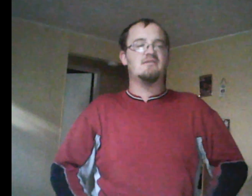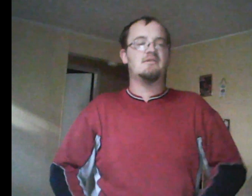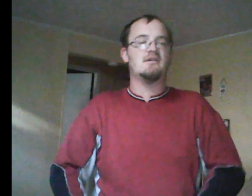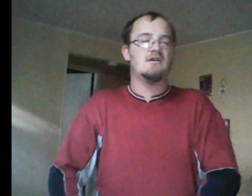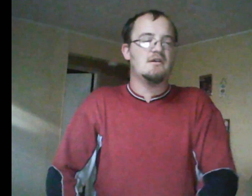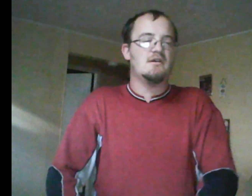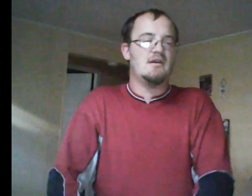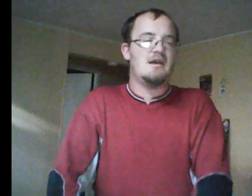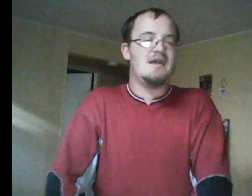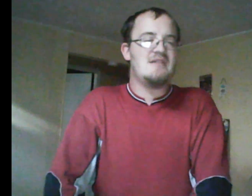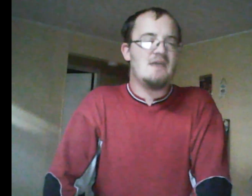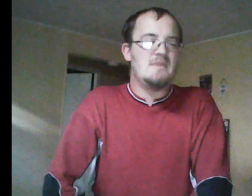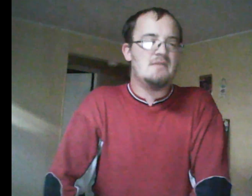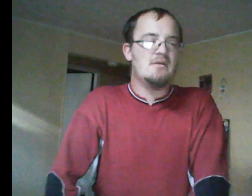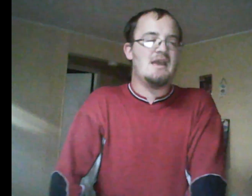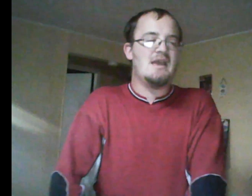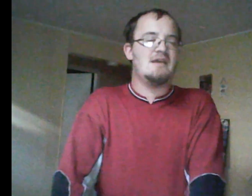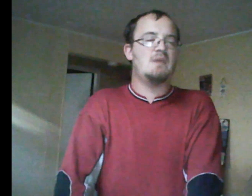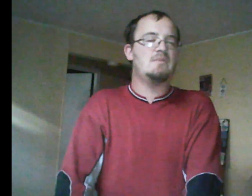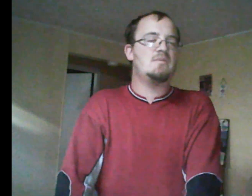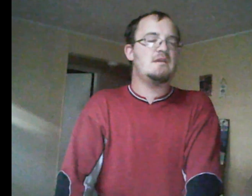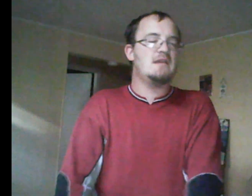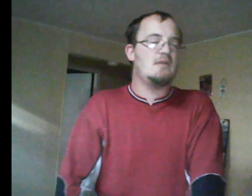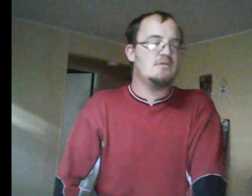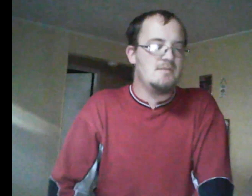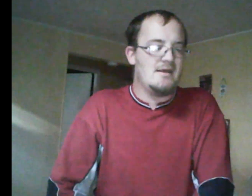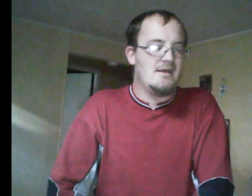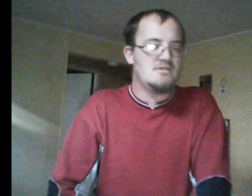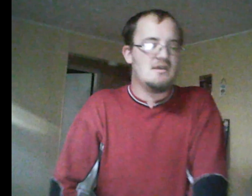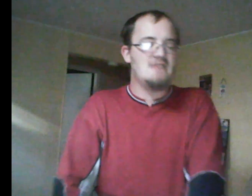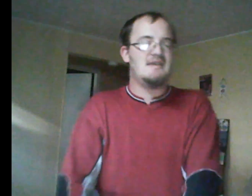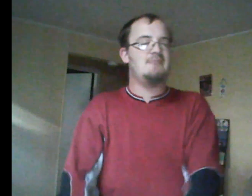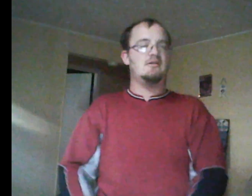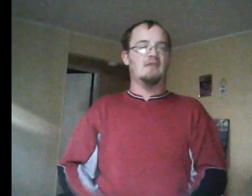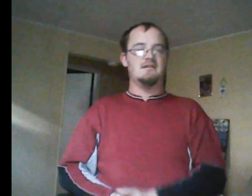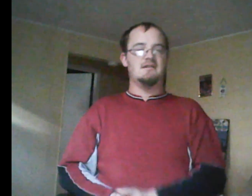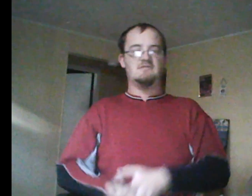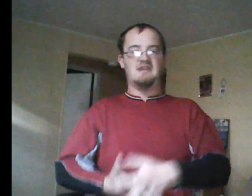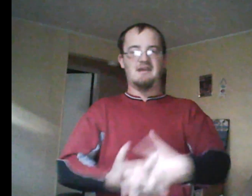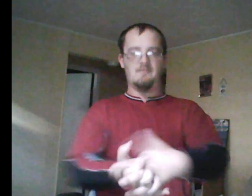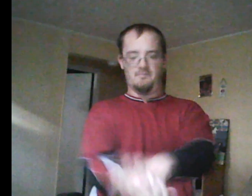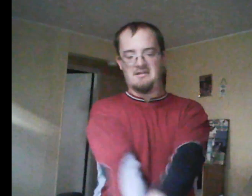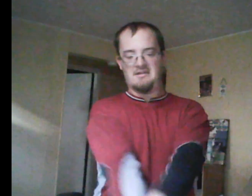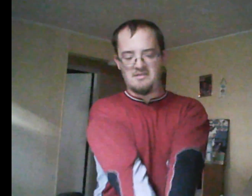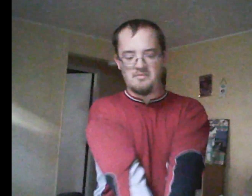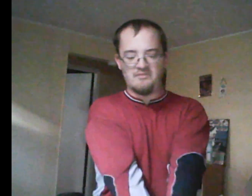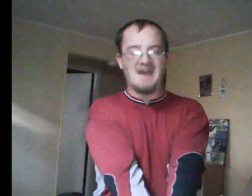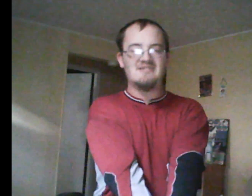unpopular opinion I will talk about and tape later on today. But the simple fact is, you know,